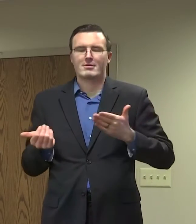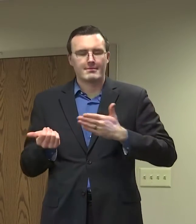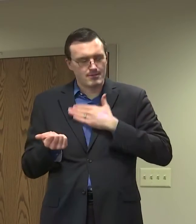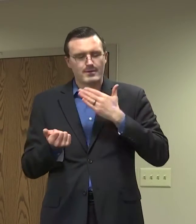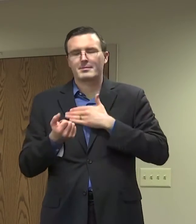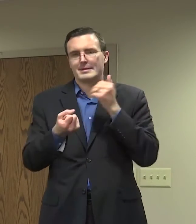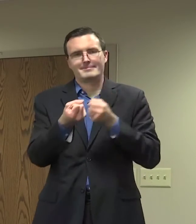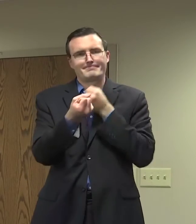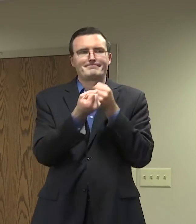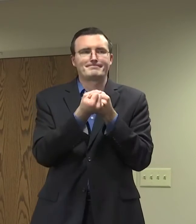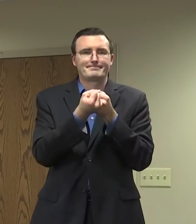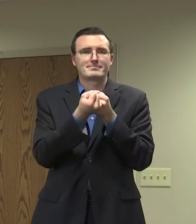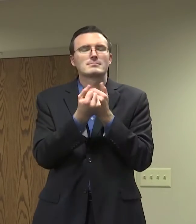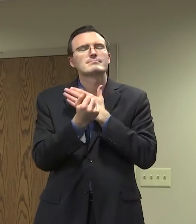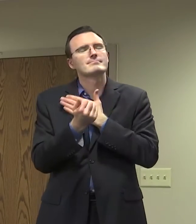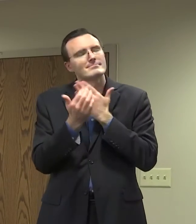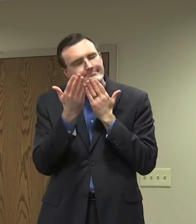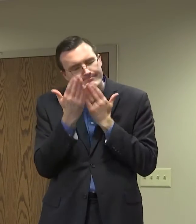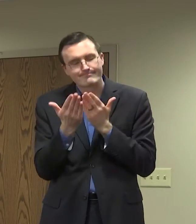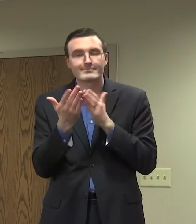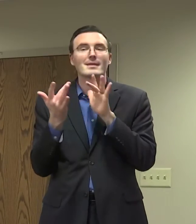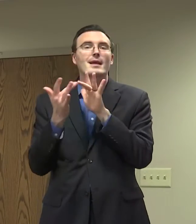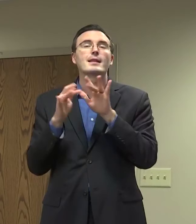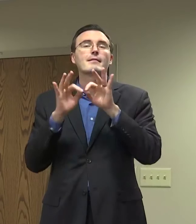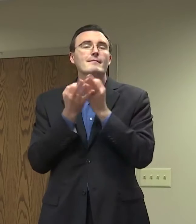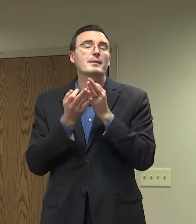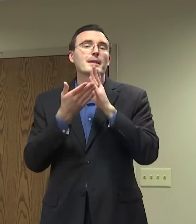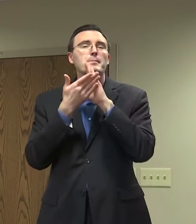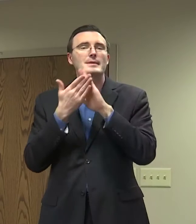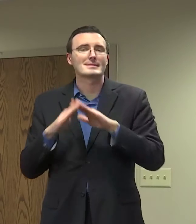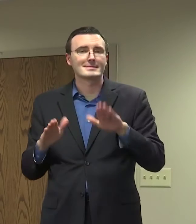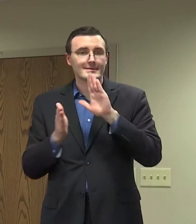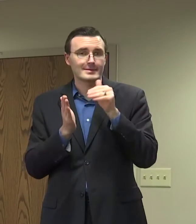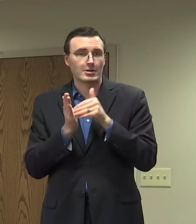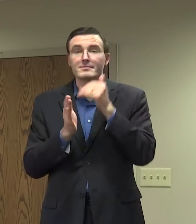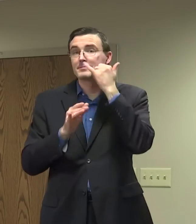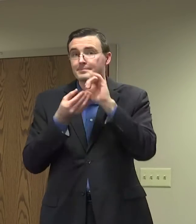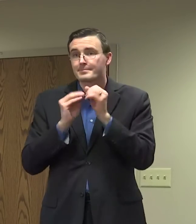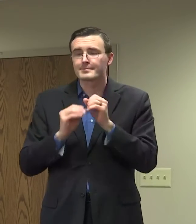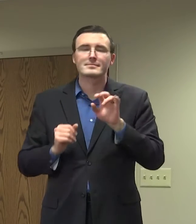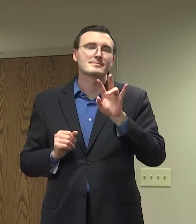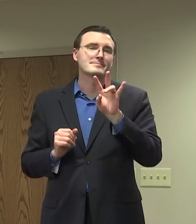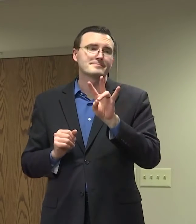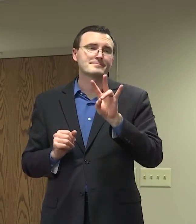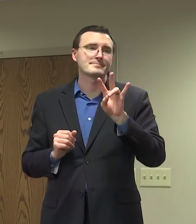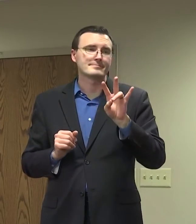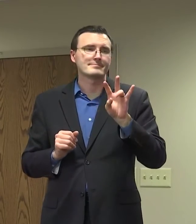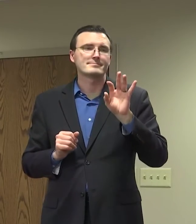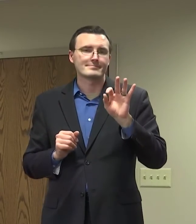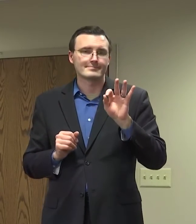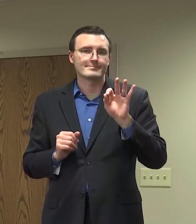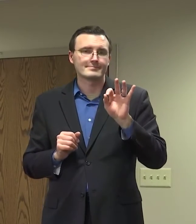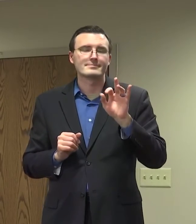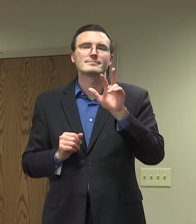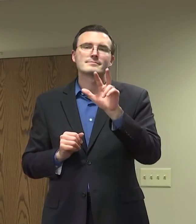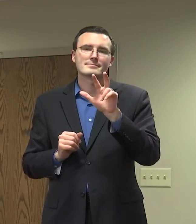contact the Family Peace Center. Their phone number is 779-348